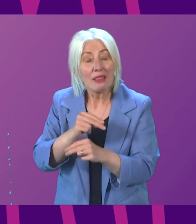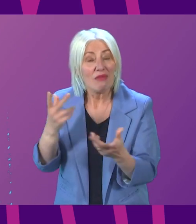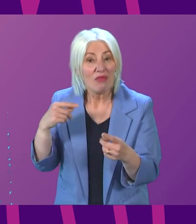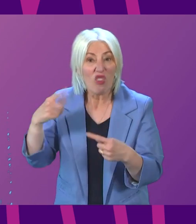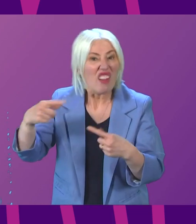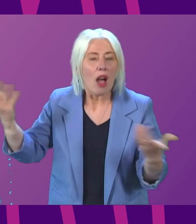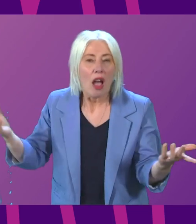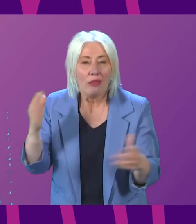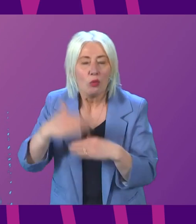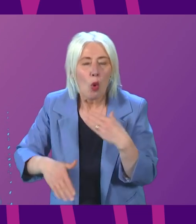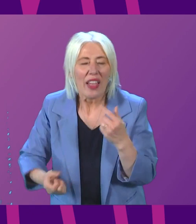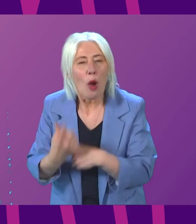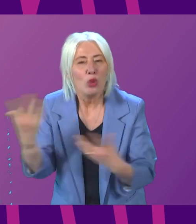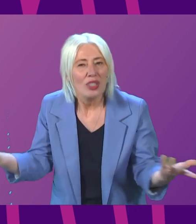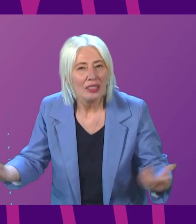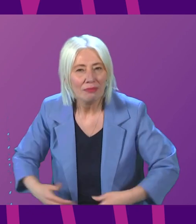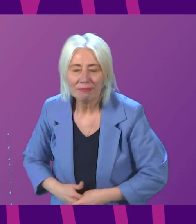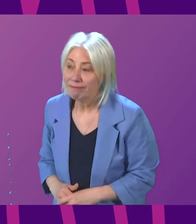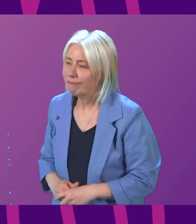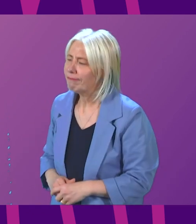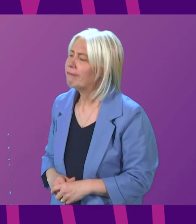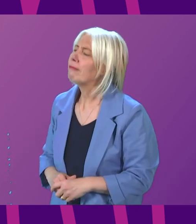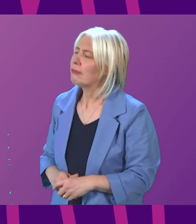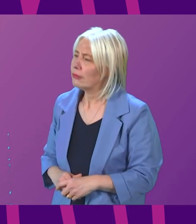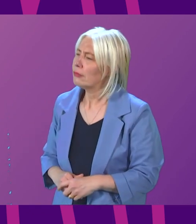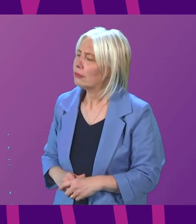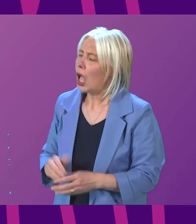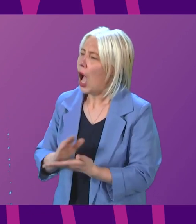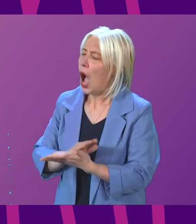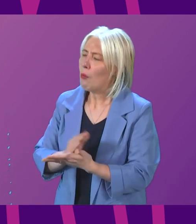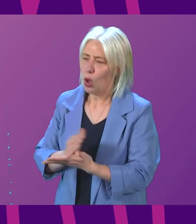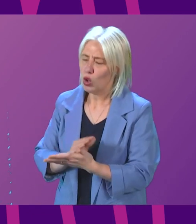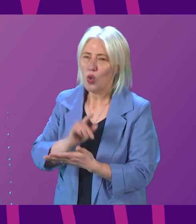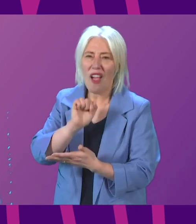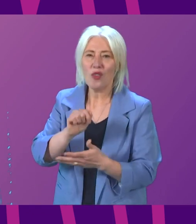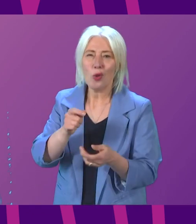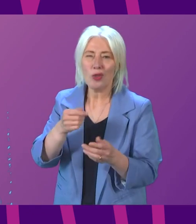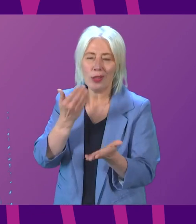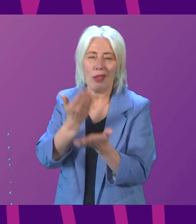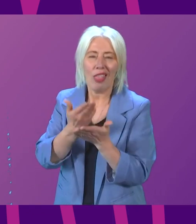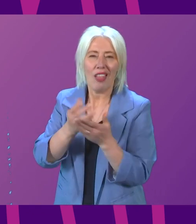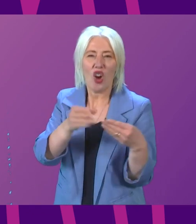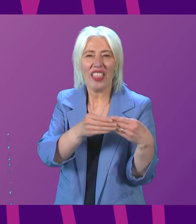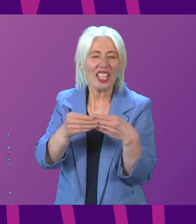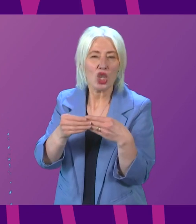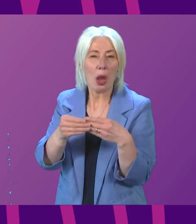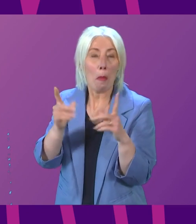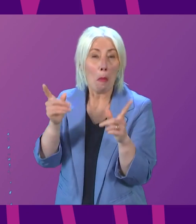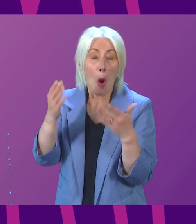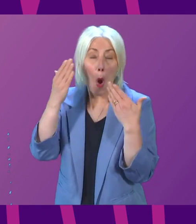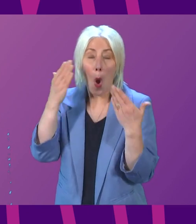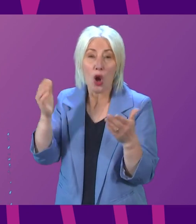First Minister. I'm not sure if that was a leadership bid that was being launched by Michael Mara there, or if it was an entirely